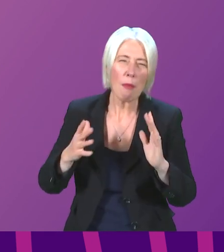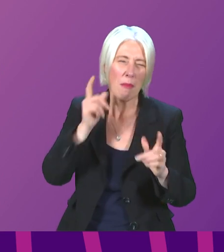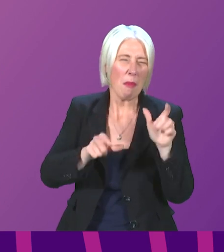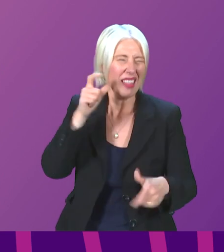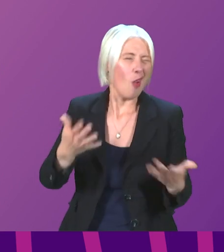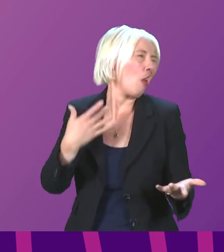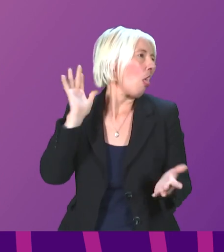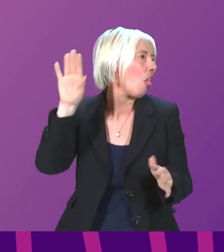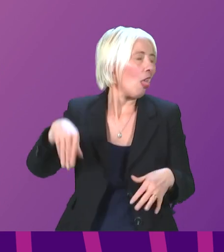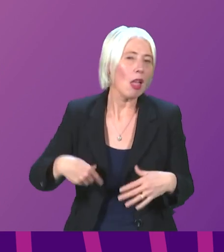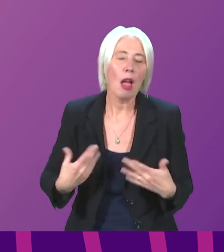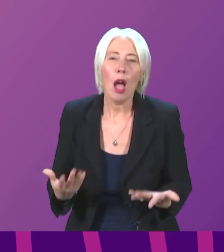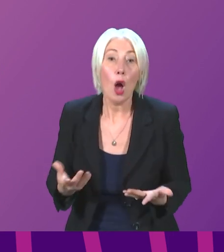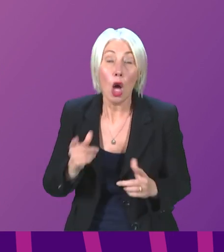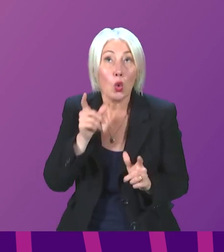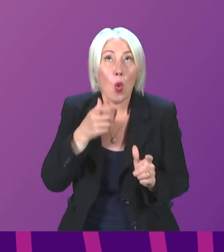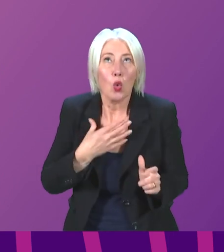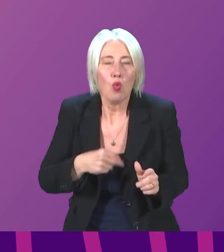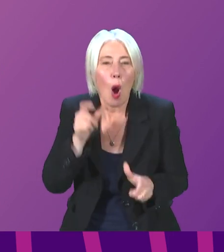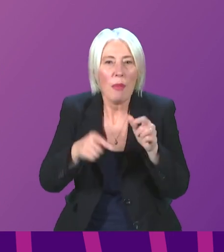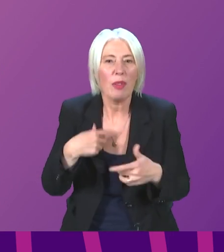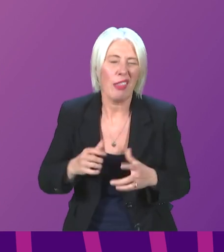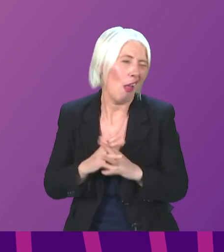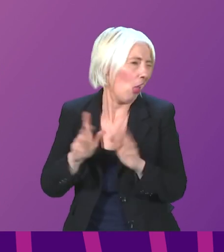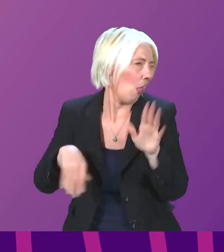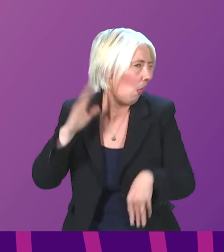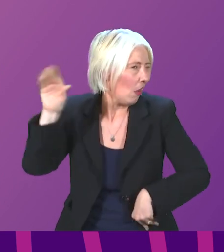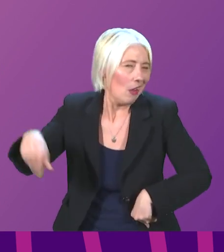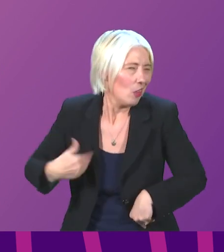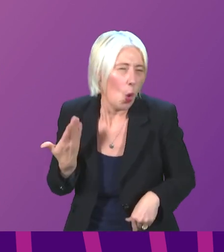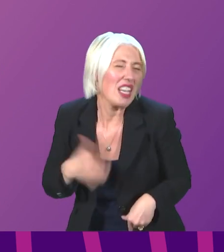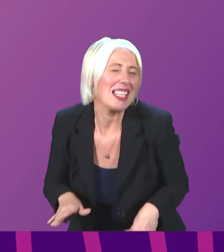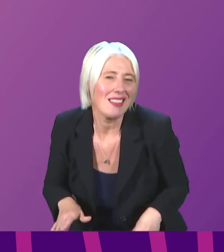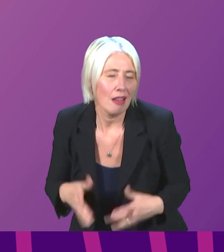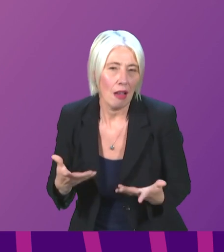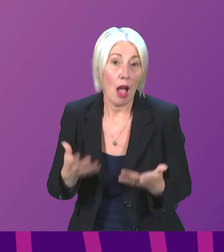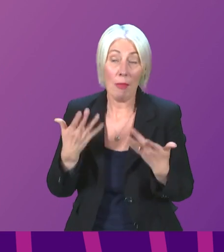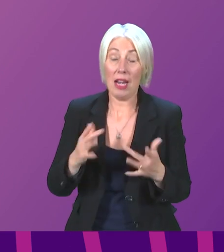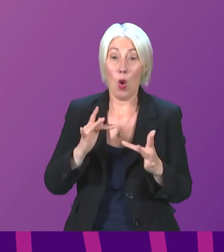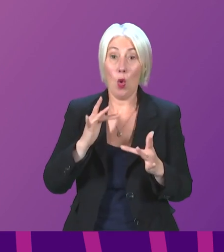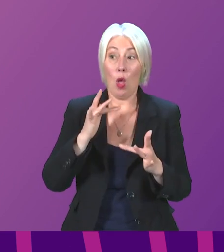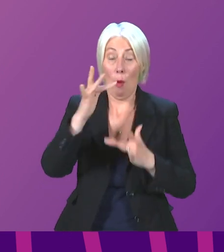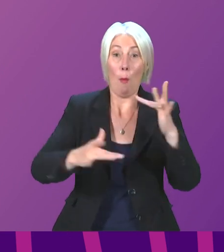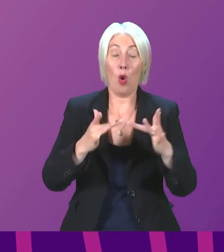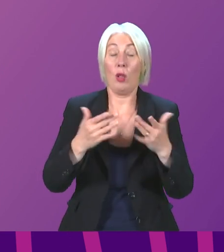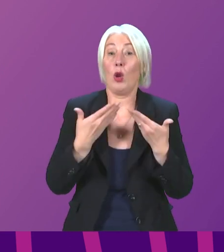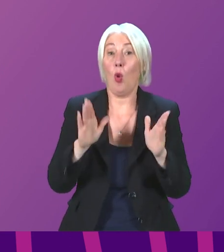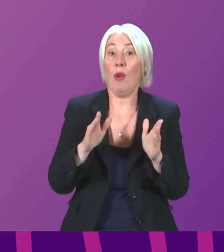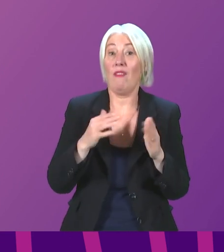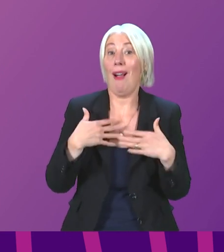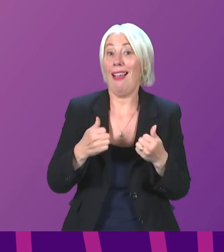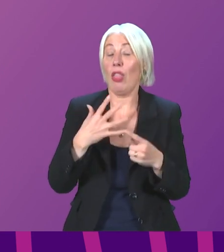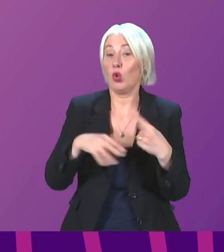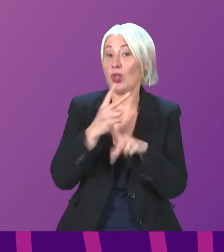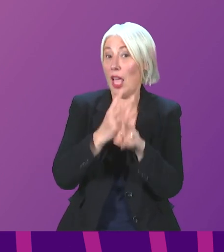programme, I don't want there to be any complacency setting in now the indications thus far from the portal that has been open for health and social care workers and from the